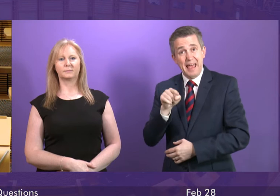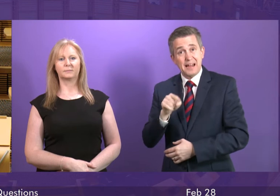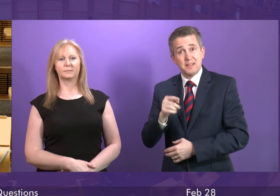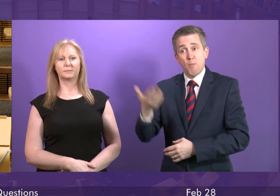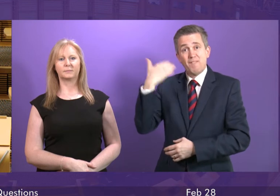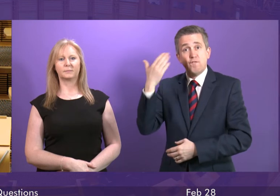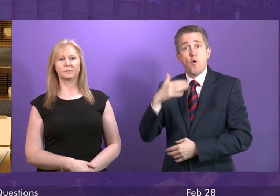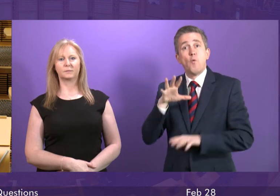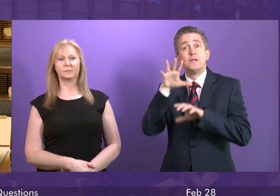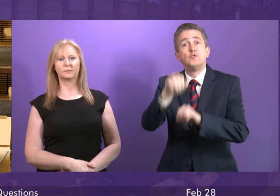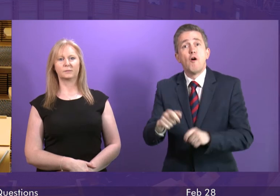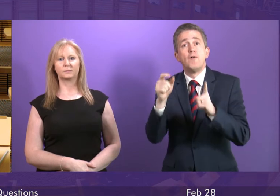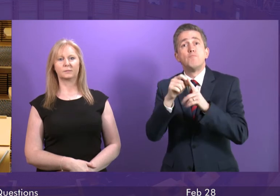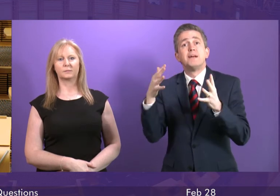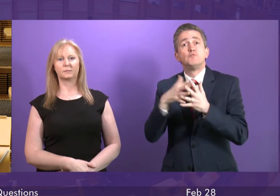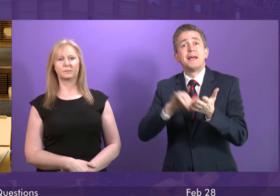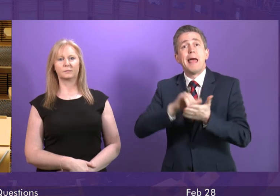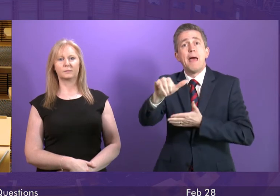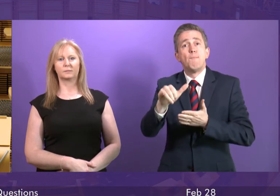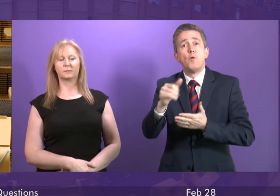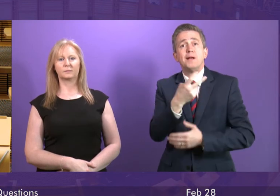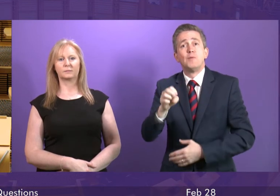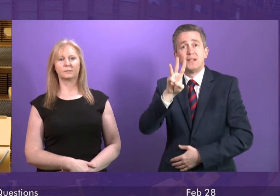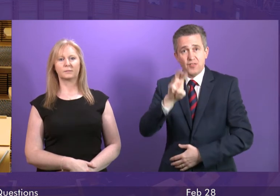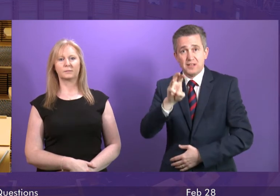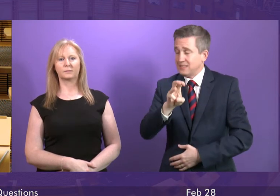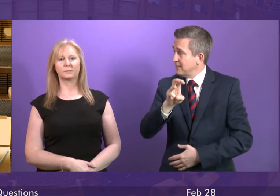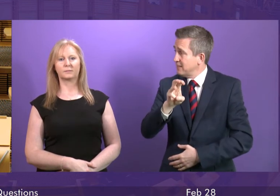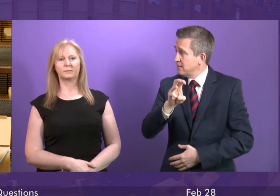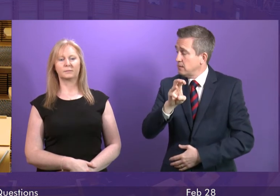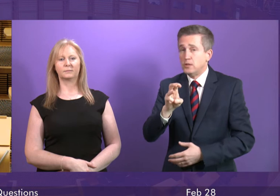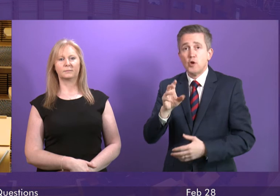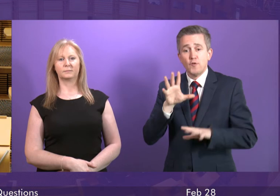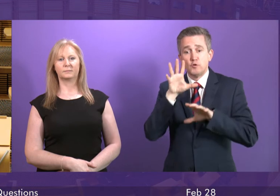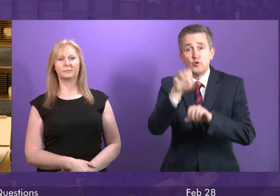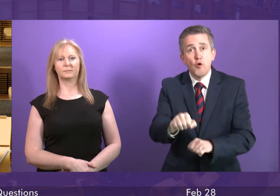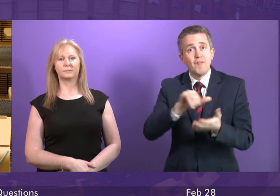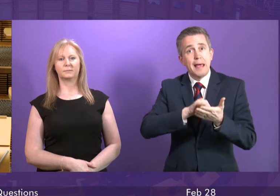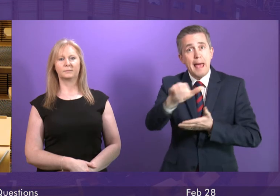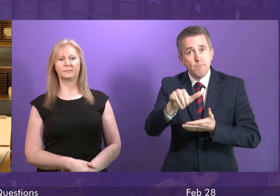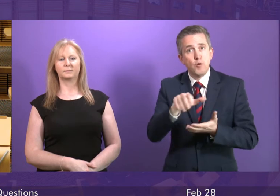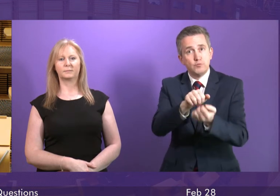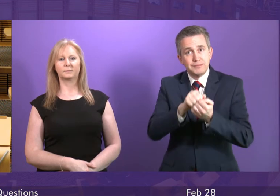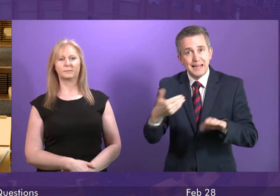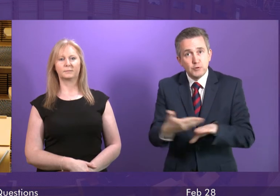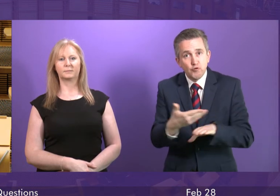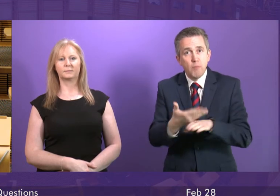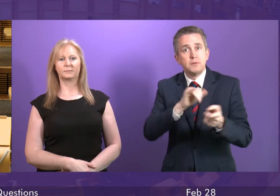into public ownership in 2013. If it was good enough for an airport then, why is it not good enough for our